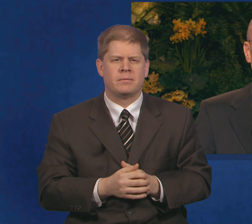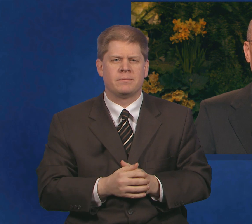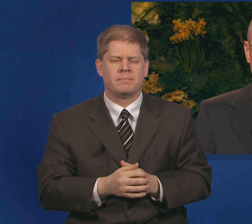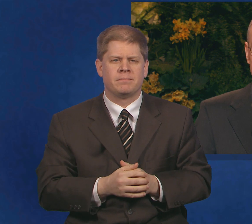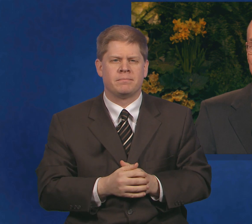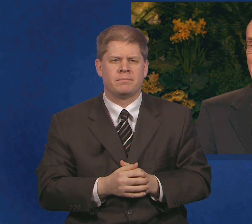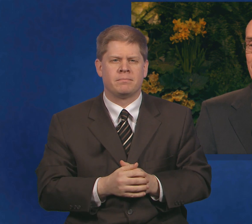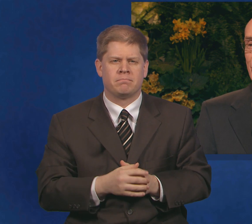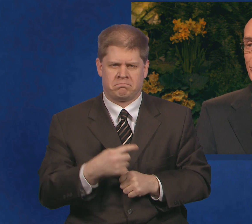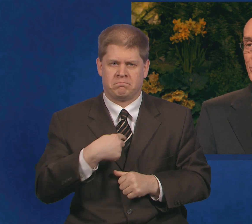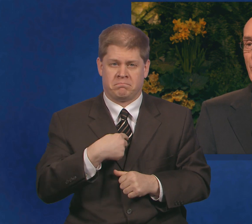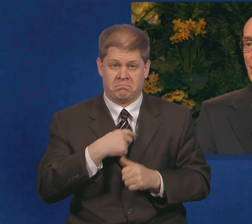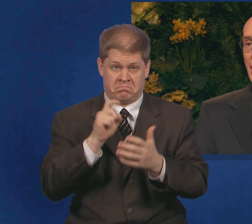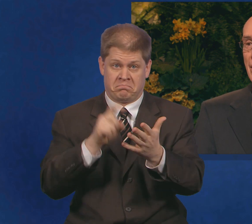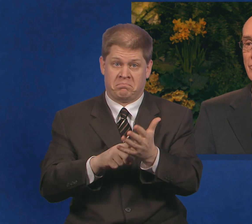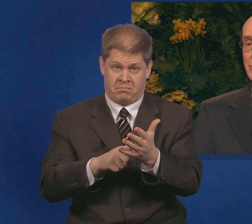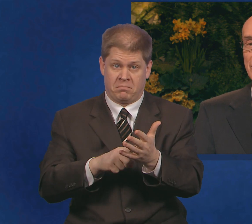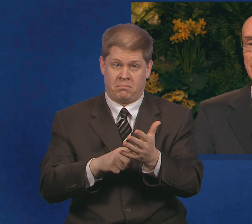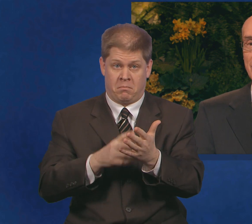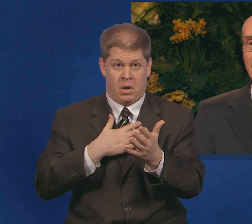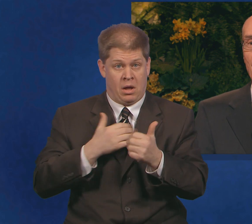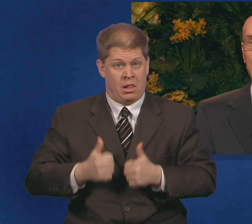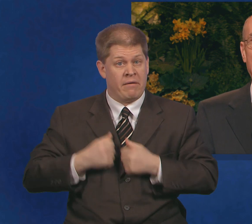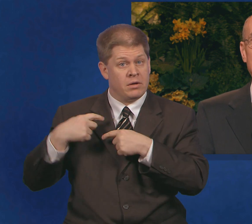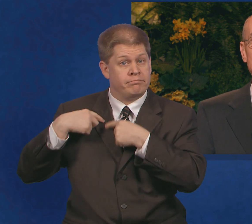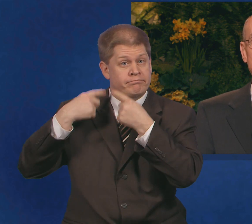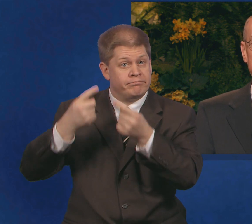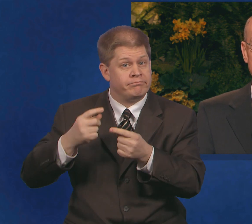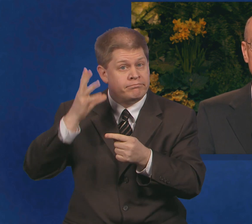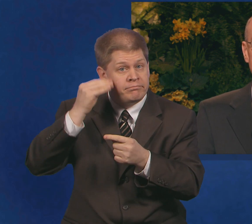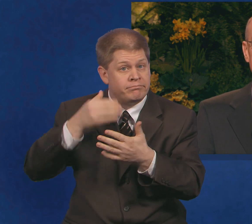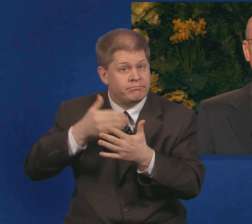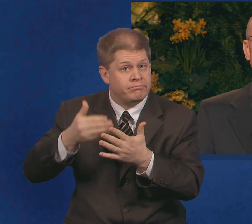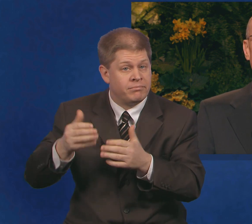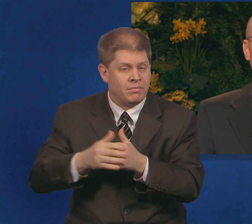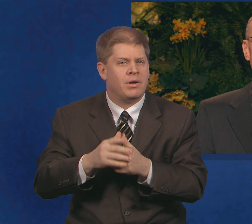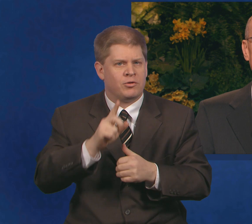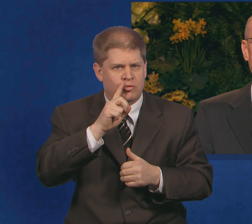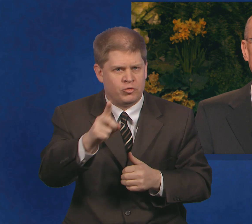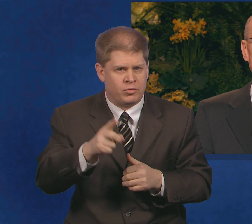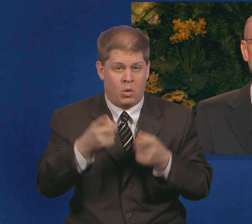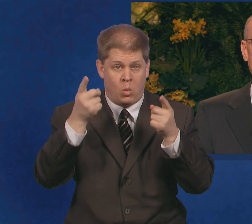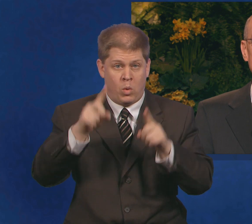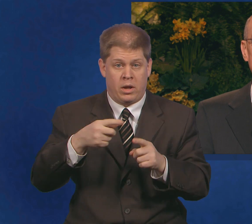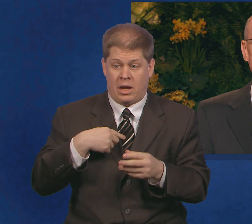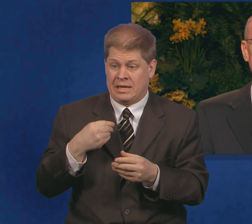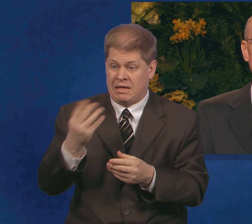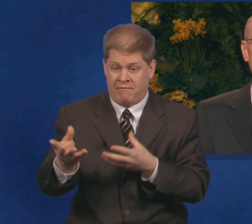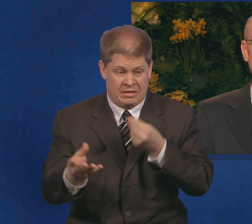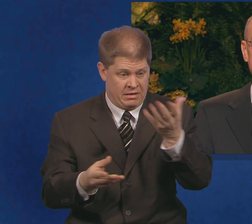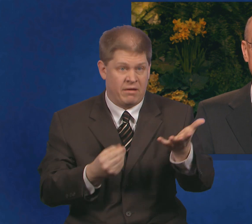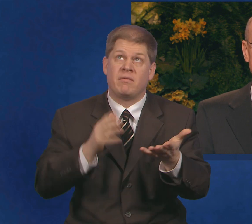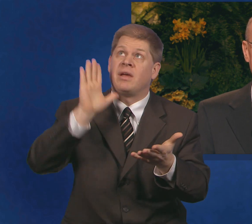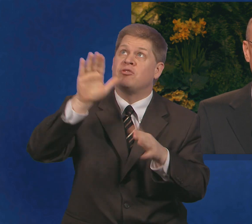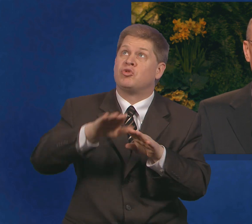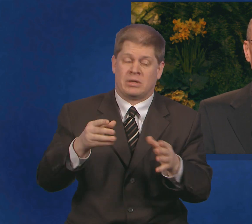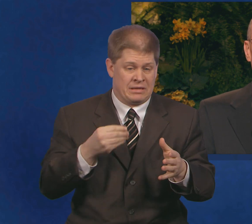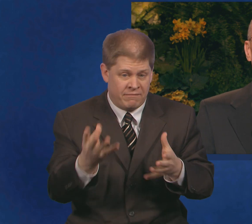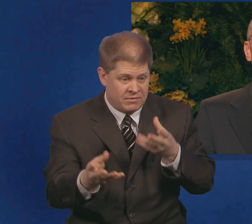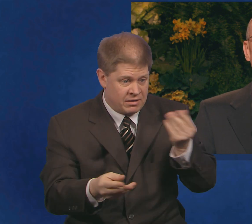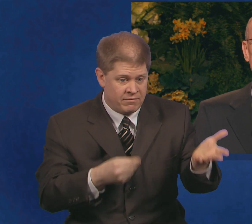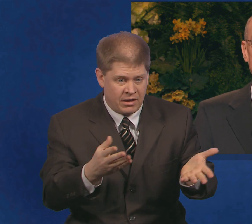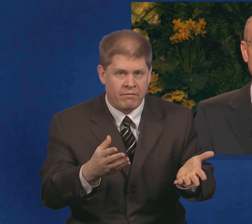I have found that to be true in my life. When I am generous to Heavenly Father's children in need,